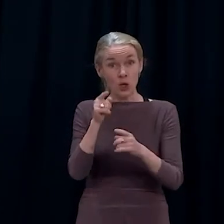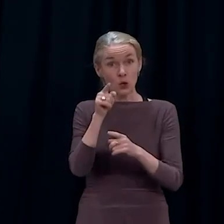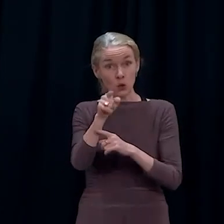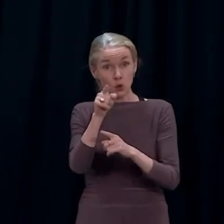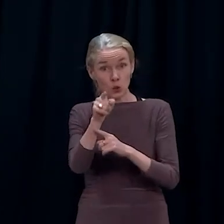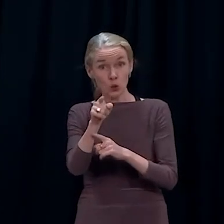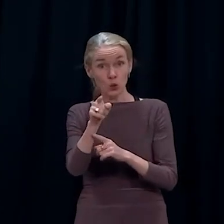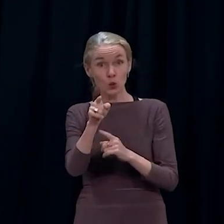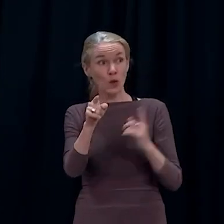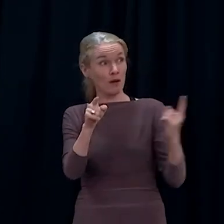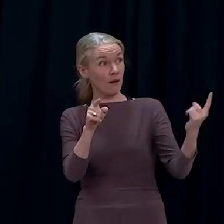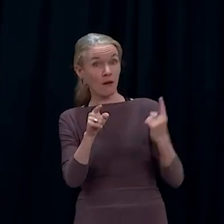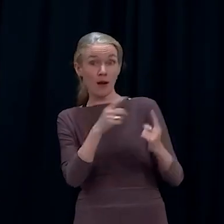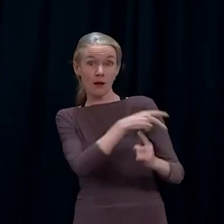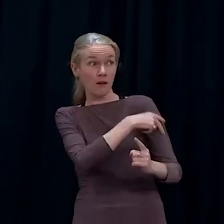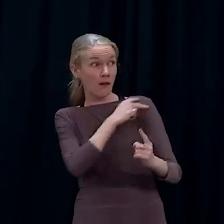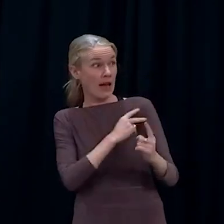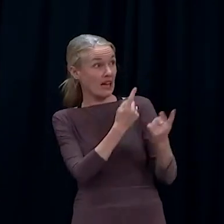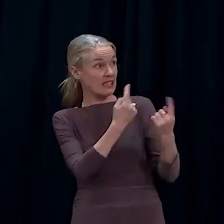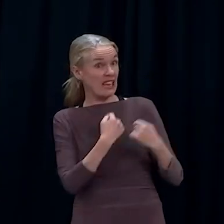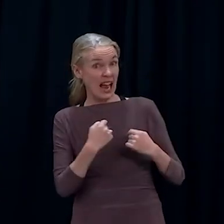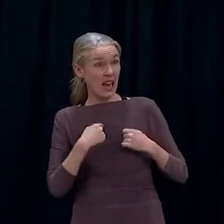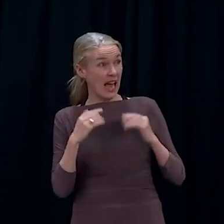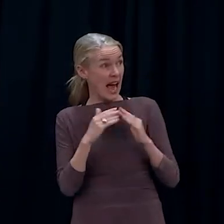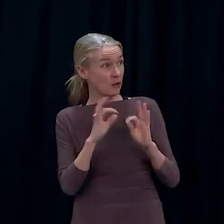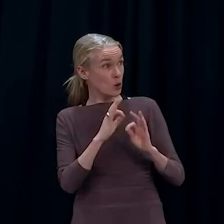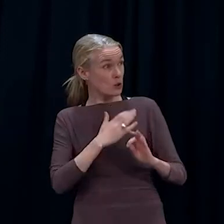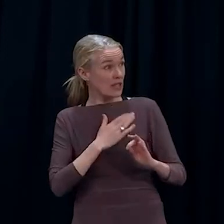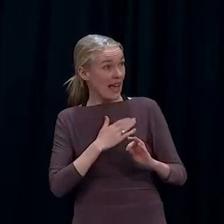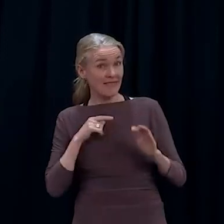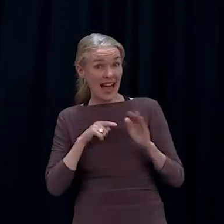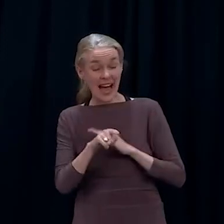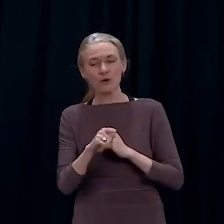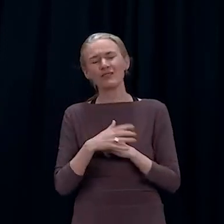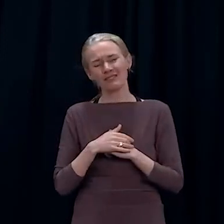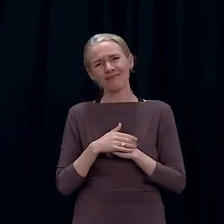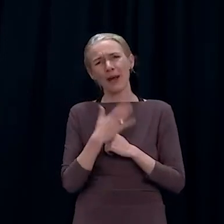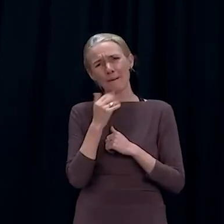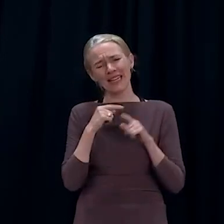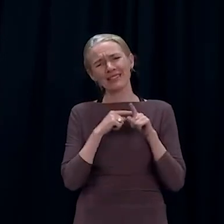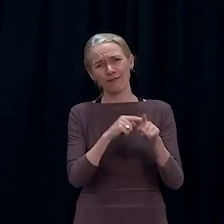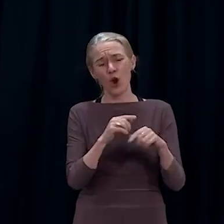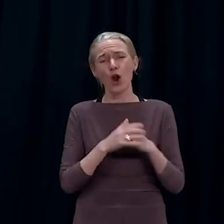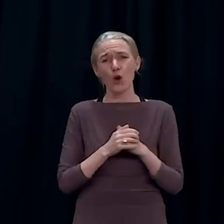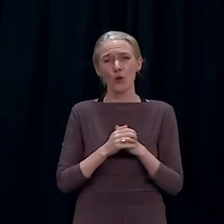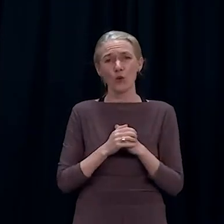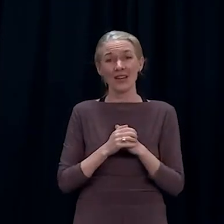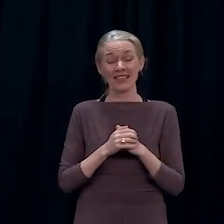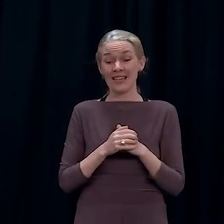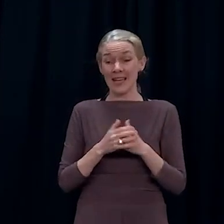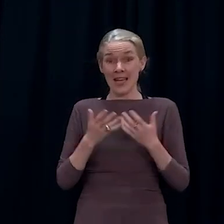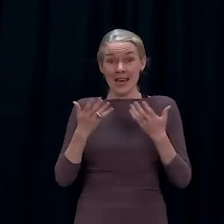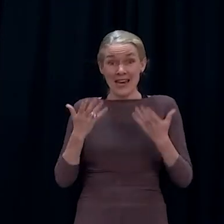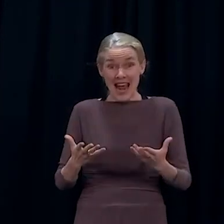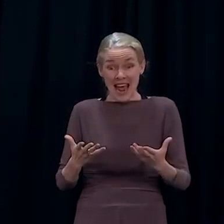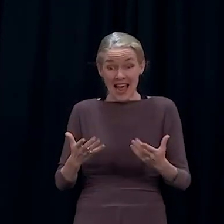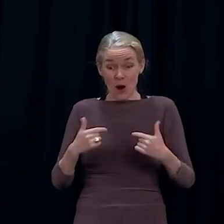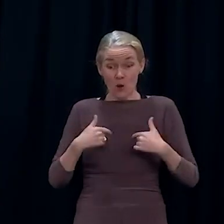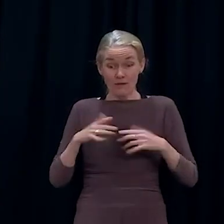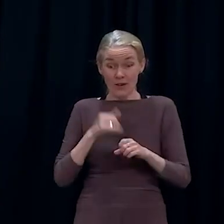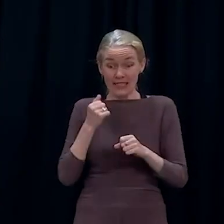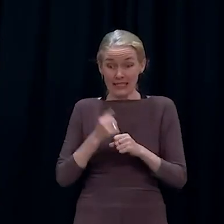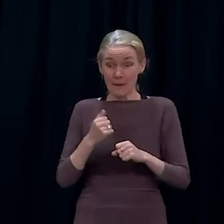situation will mean that there will be some bubbles who by necessity are joining other families simply because they need shelter.